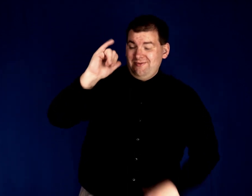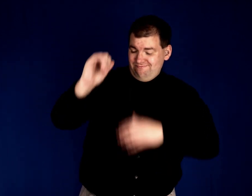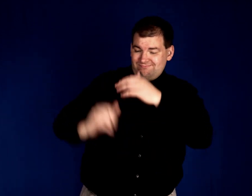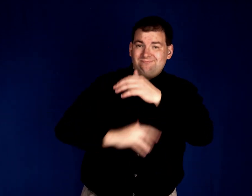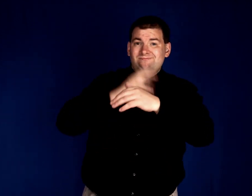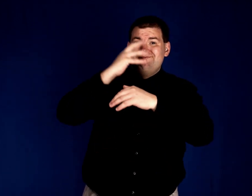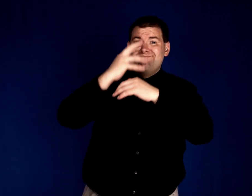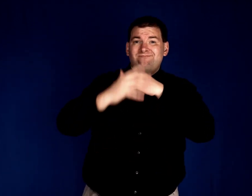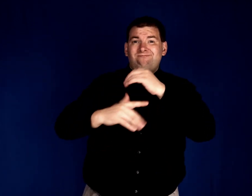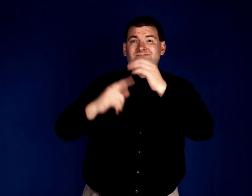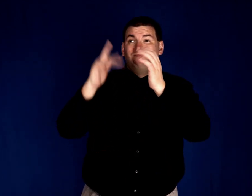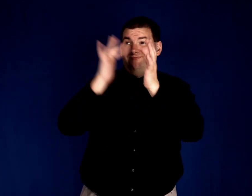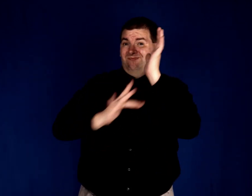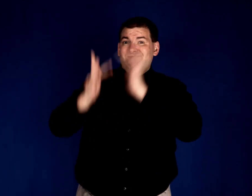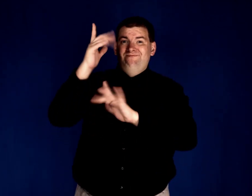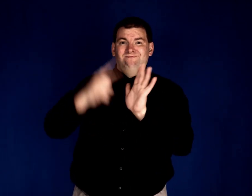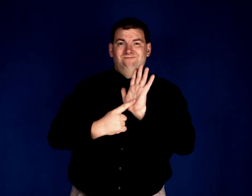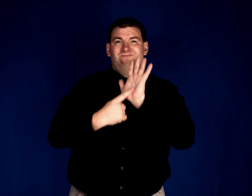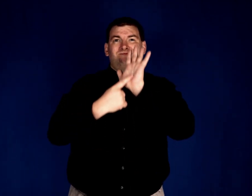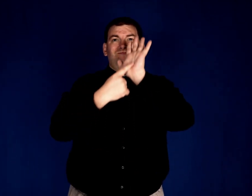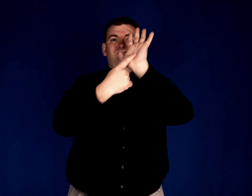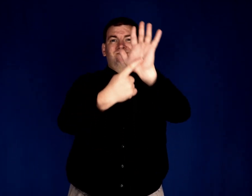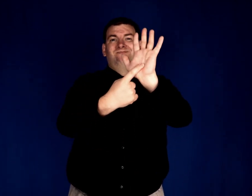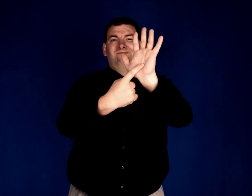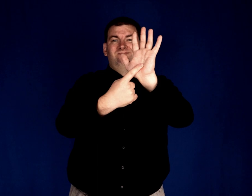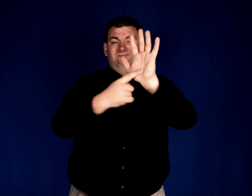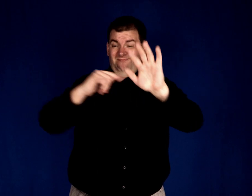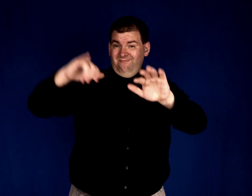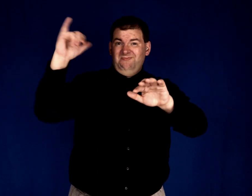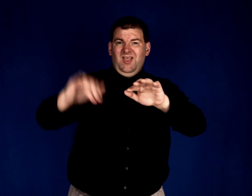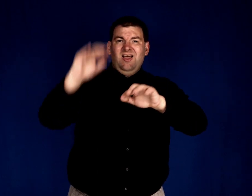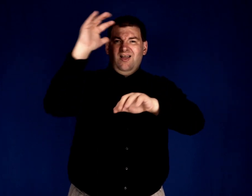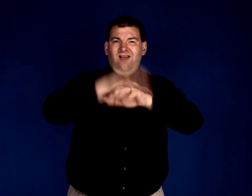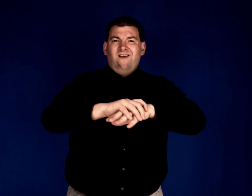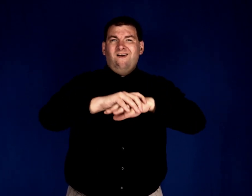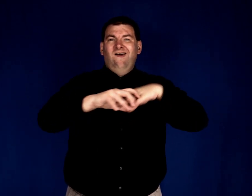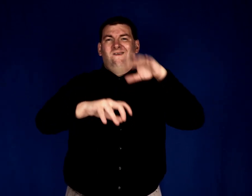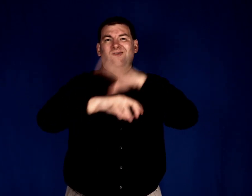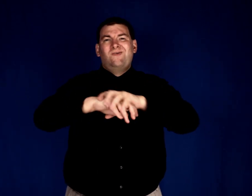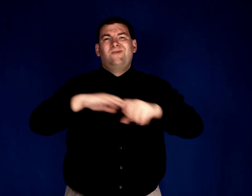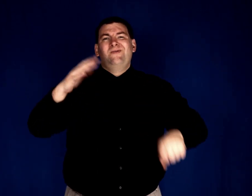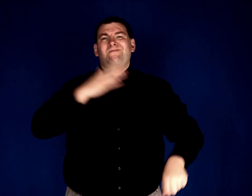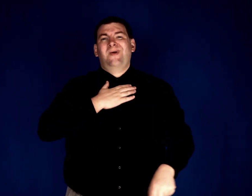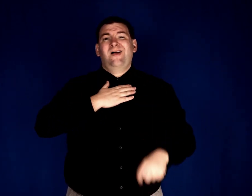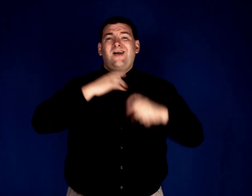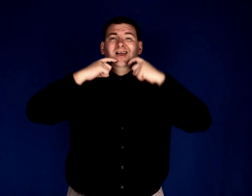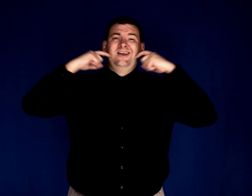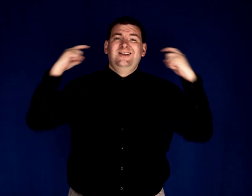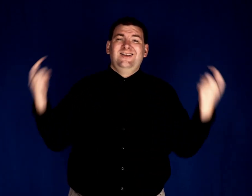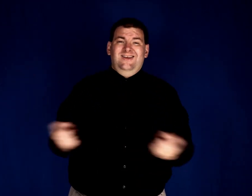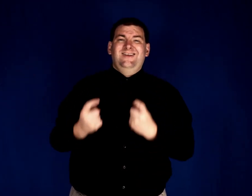was presented That covered my sin